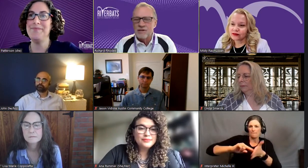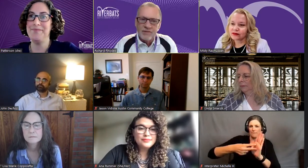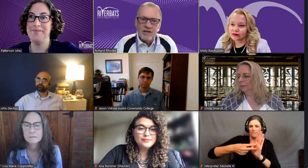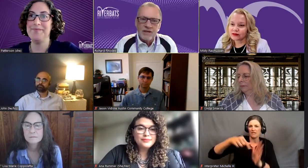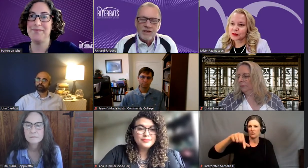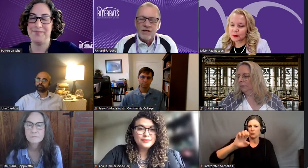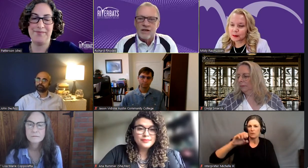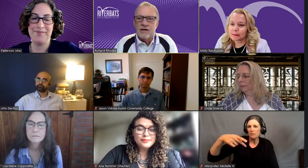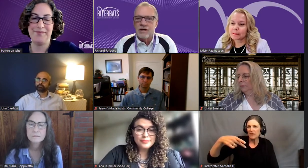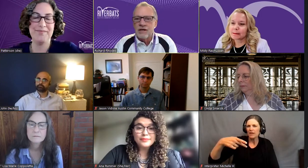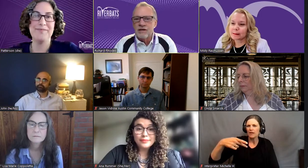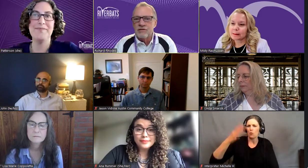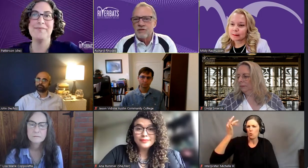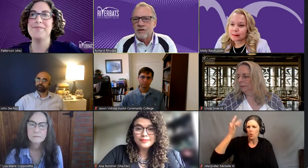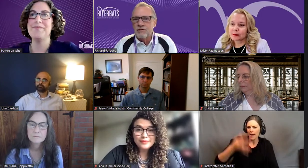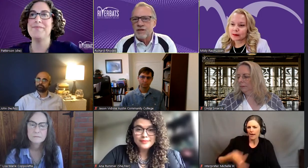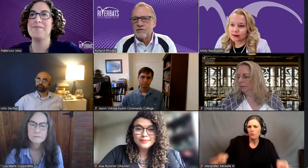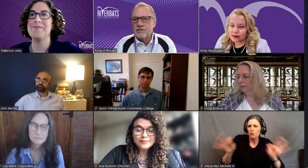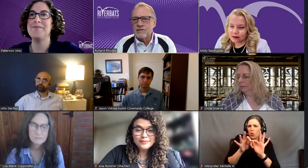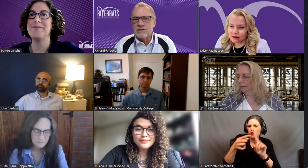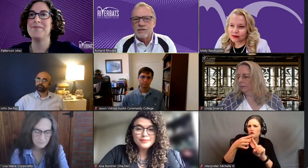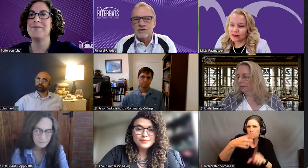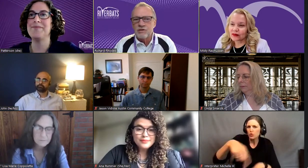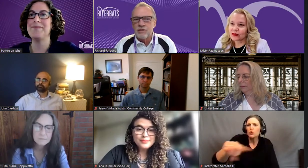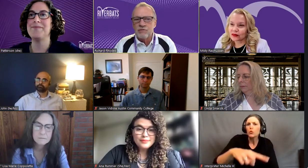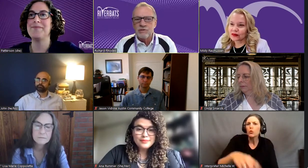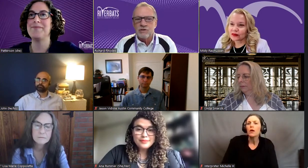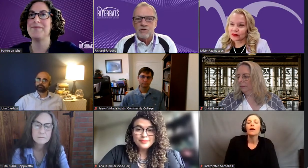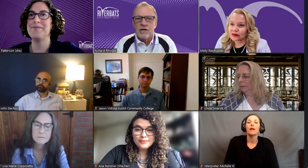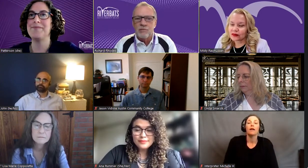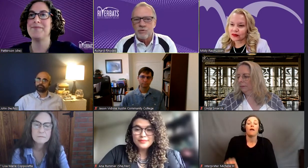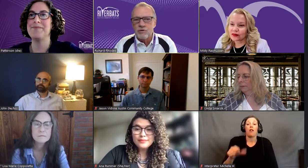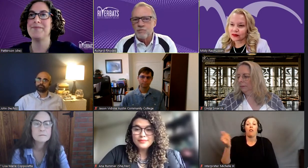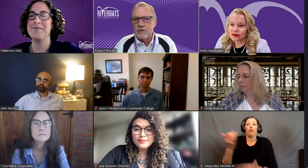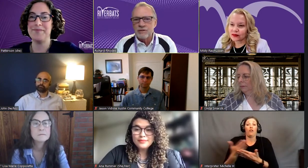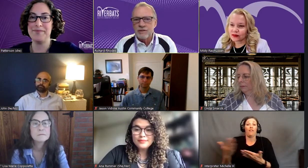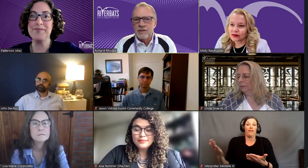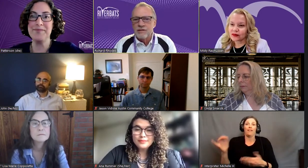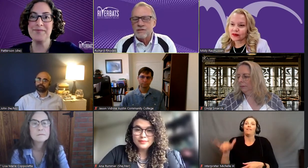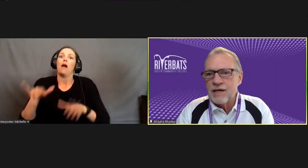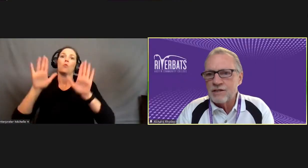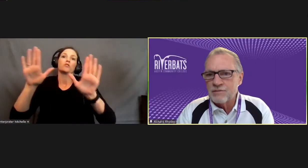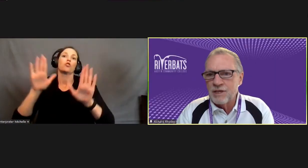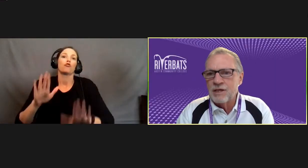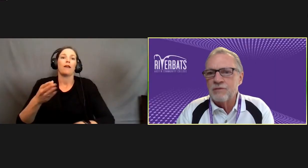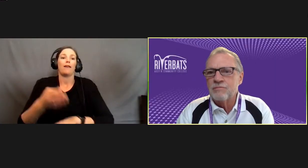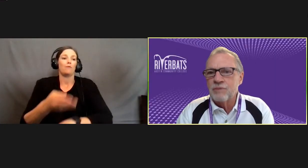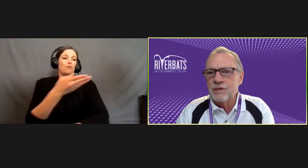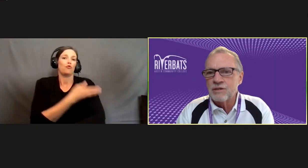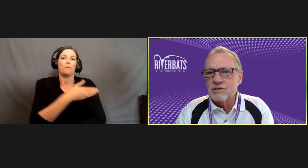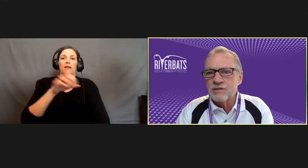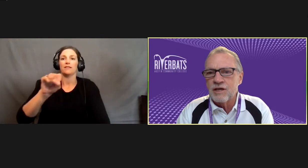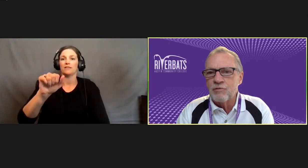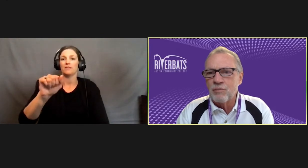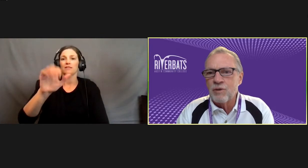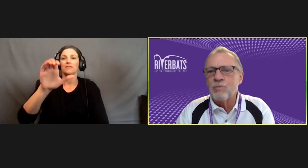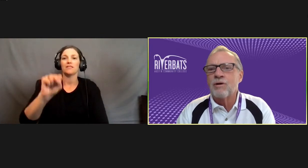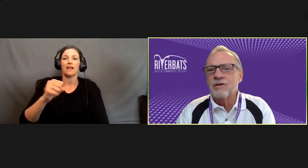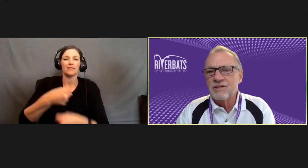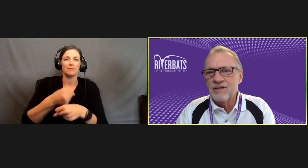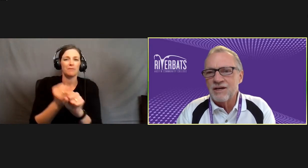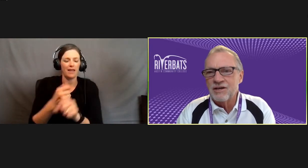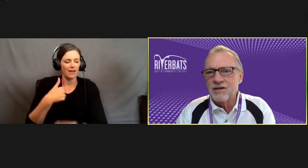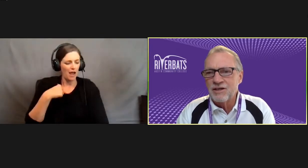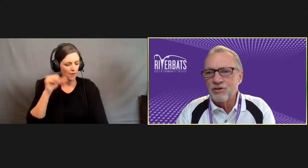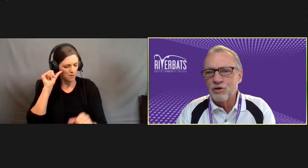means to them. And the other thing I was going to say, you know, that was a great improvement that SACS made, because I remember